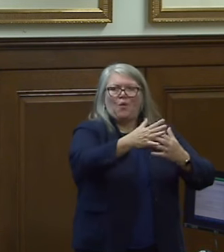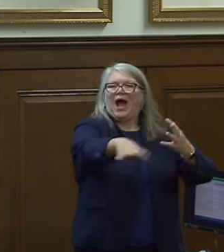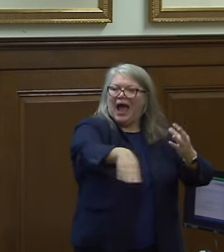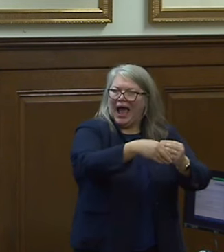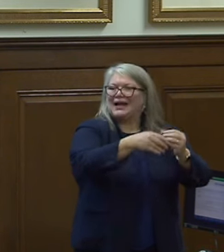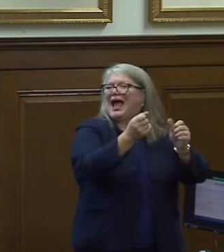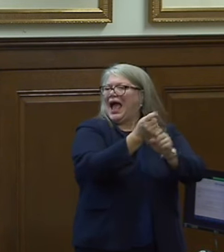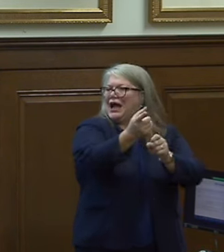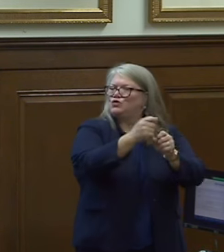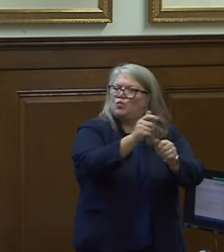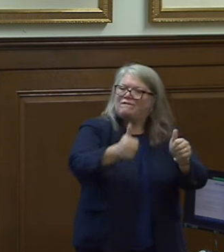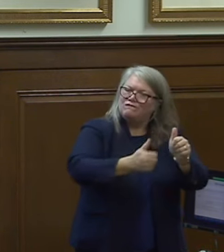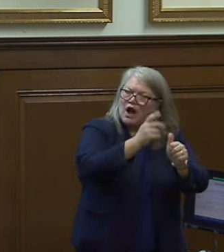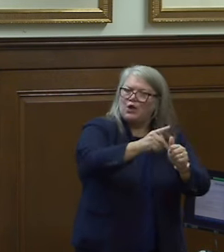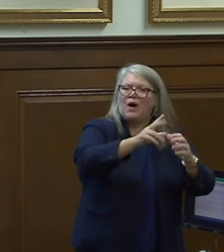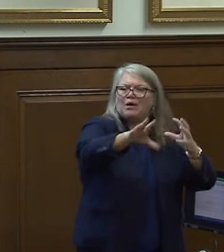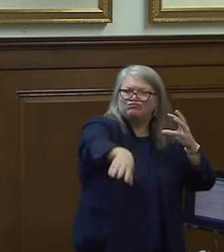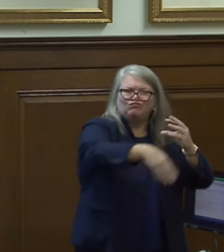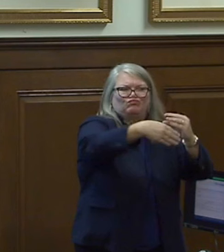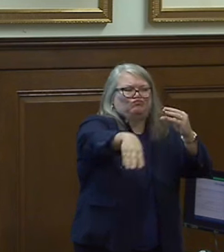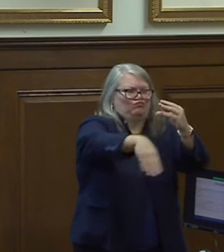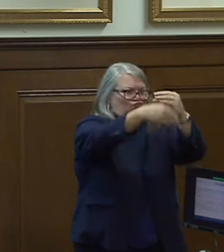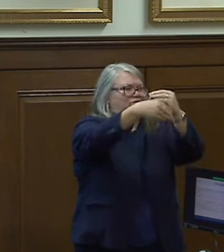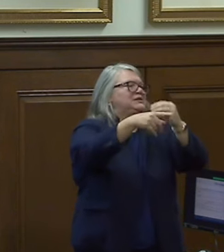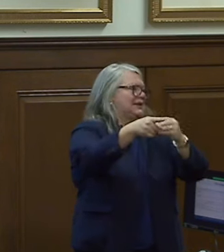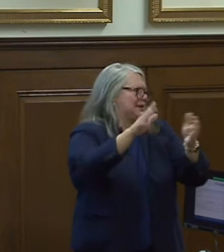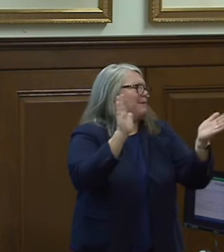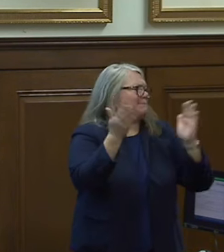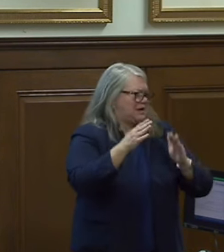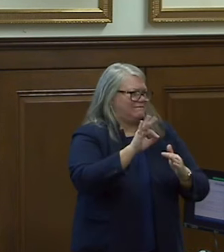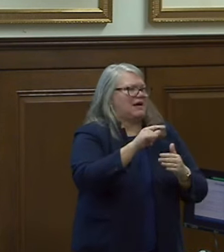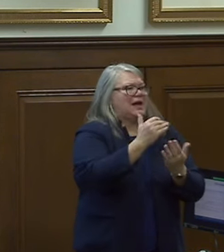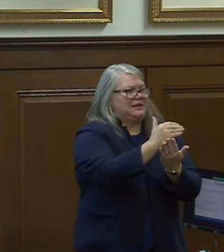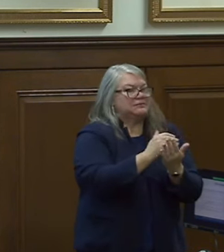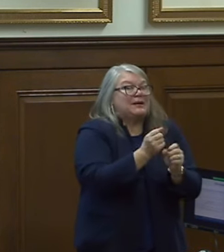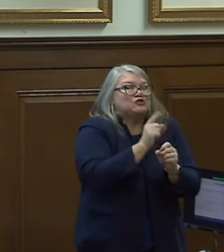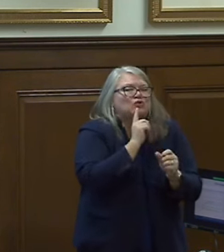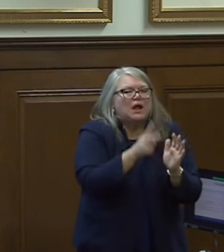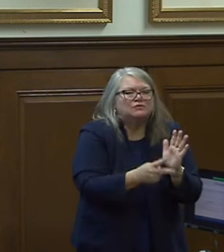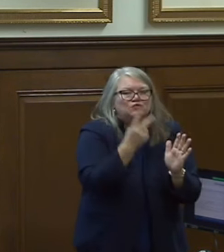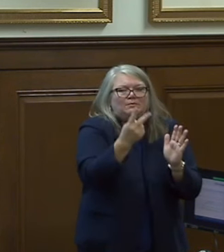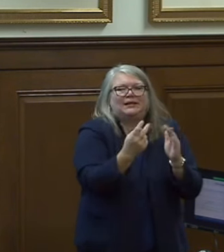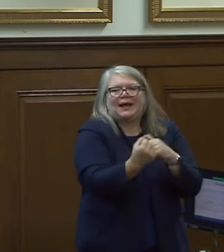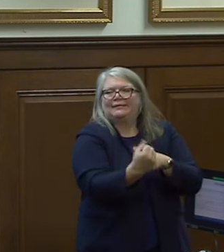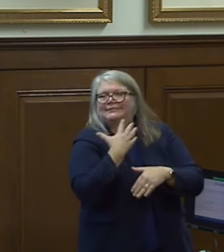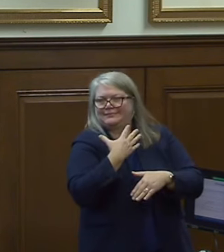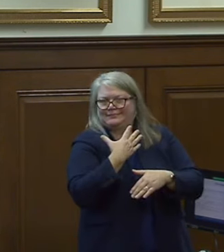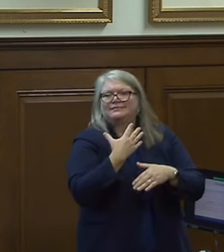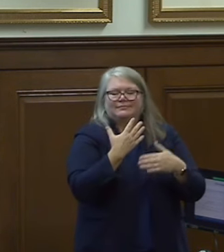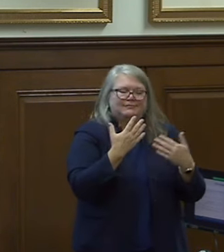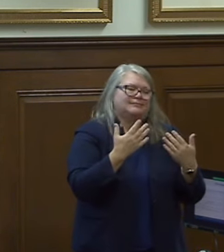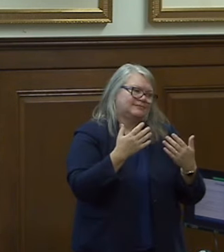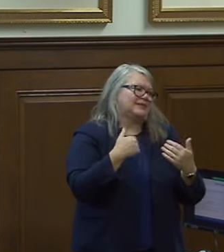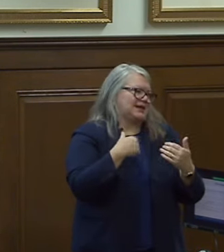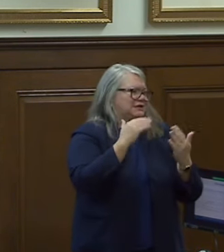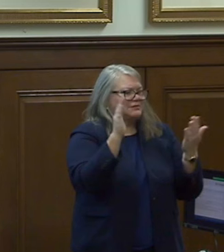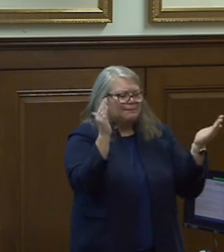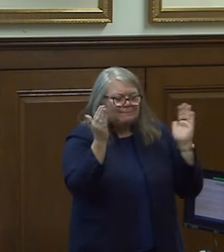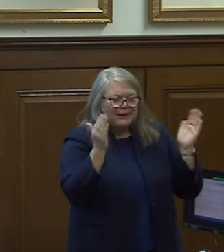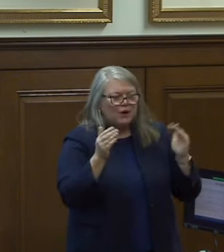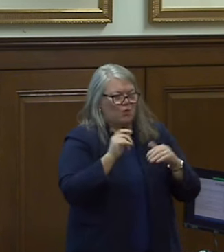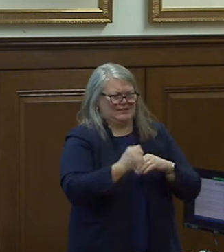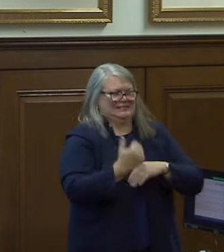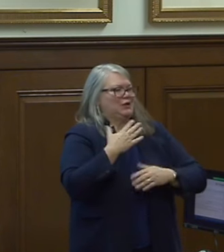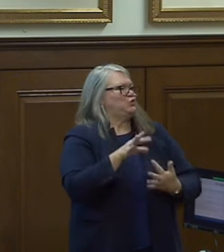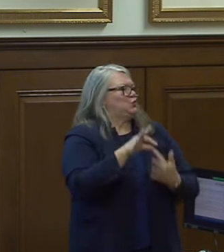annual follow-up they could compare their file list and make sure that they aren't sending us duplicative material and that they're only sending